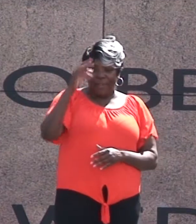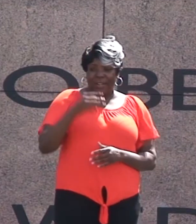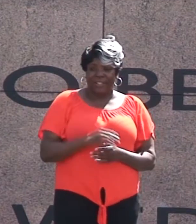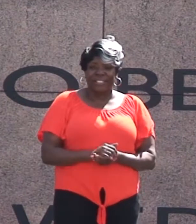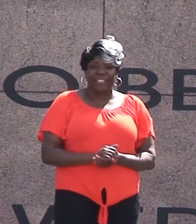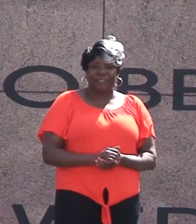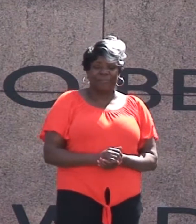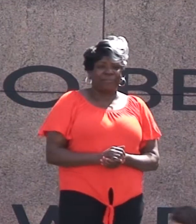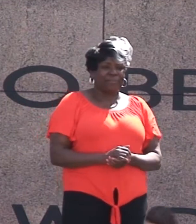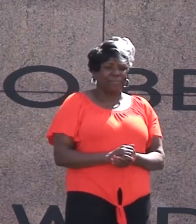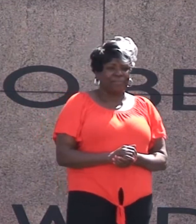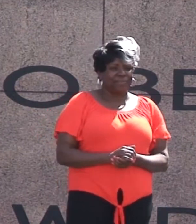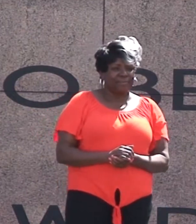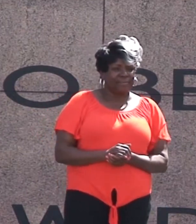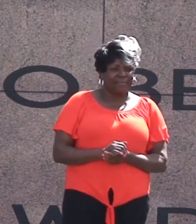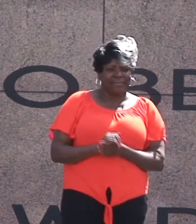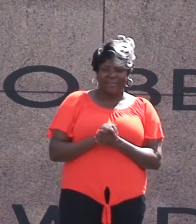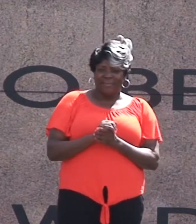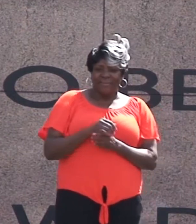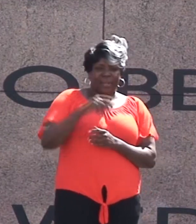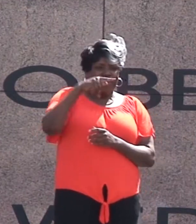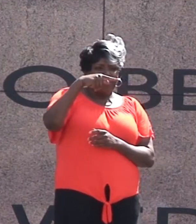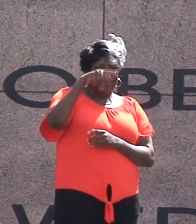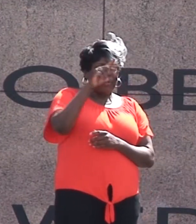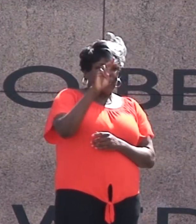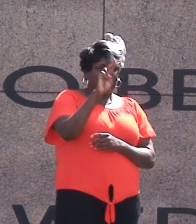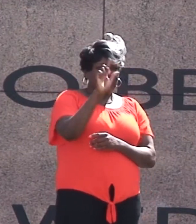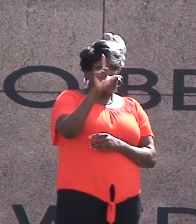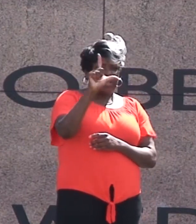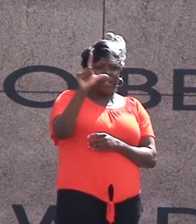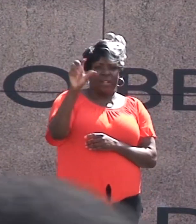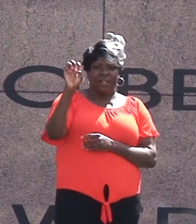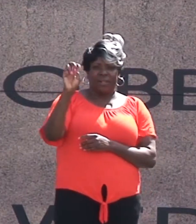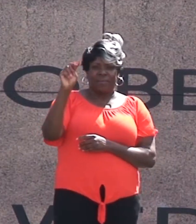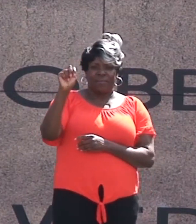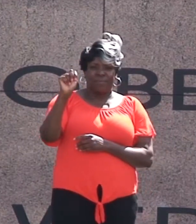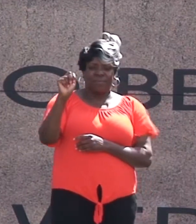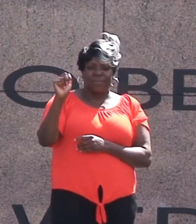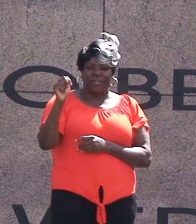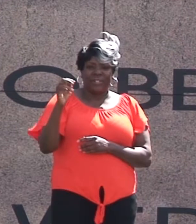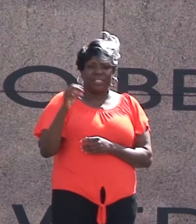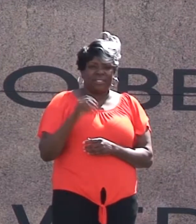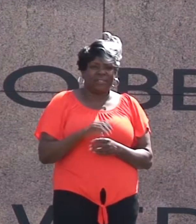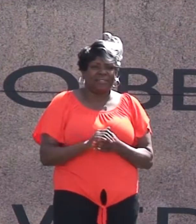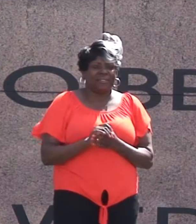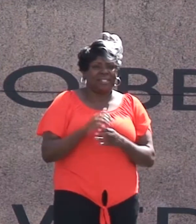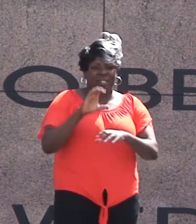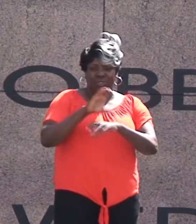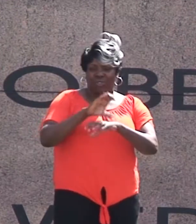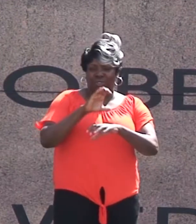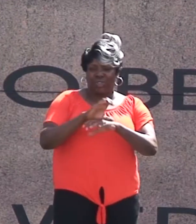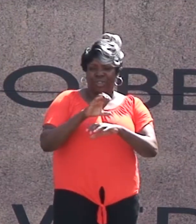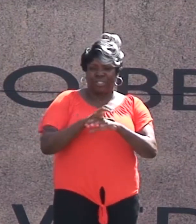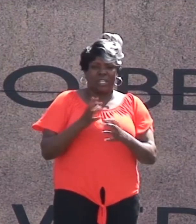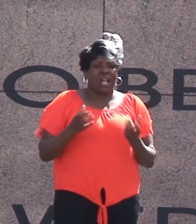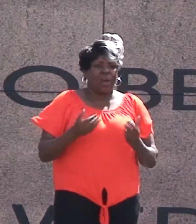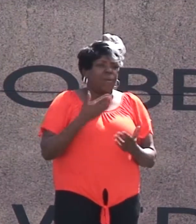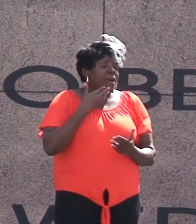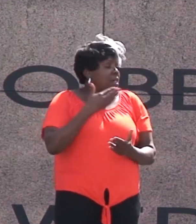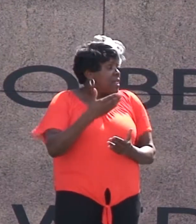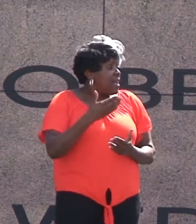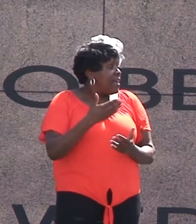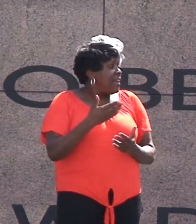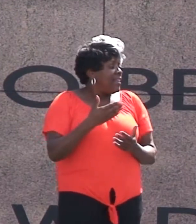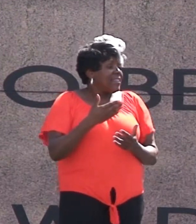Pulling Memorial Baptist Church And I want to once again thank Nancy Penny